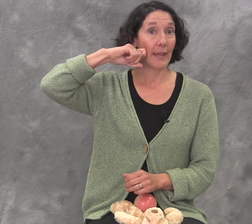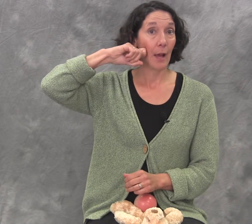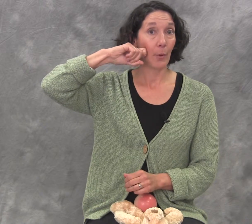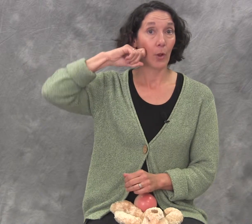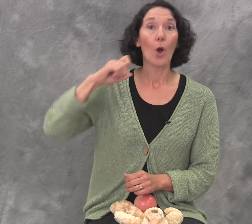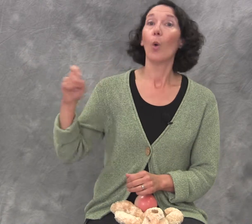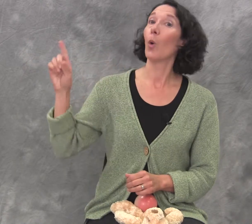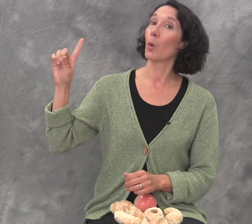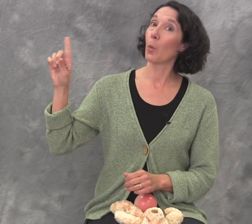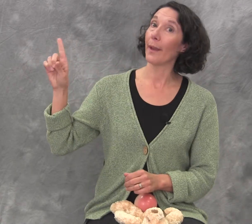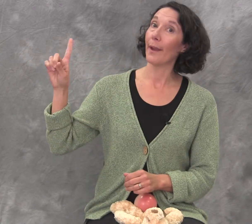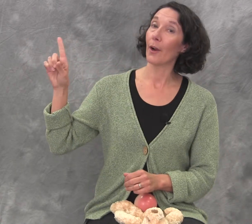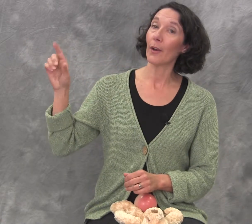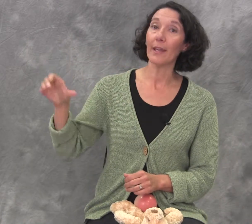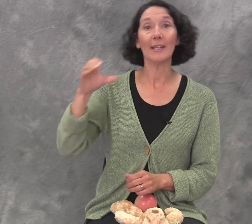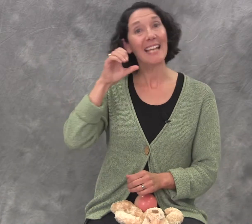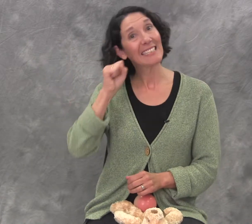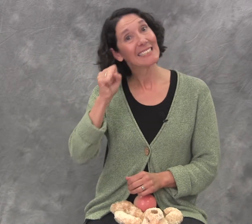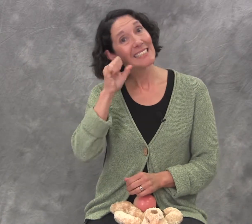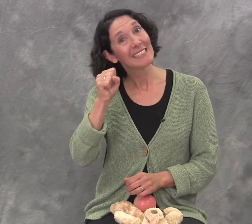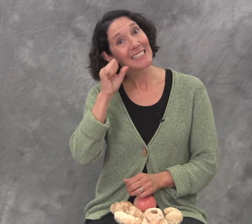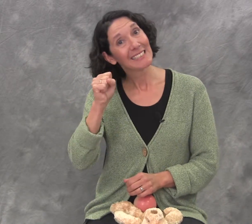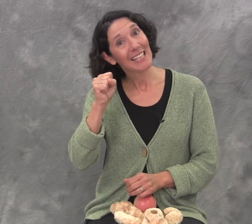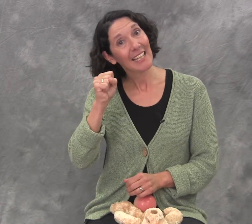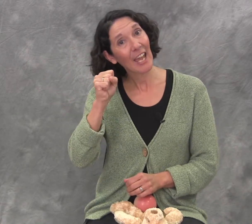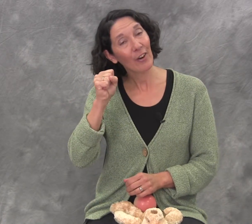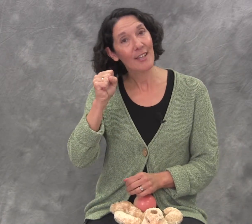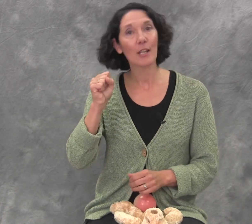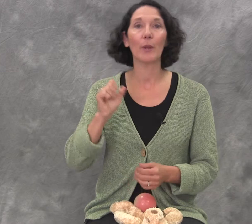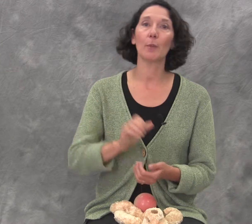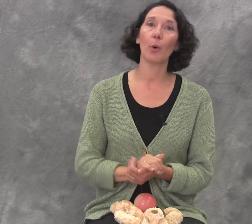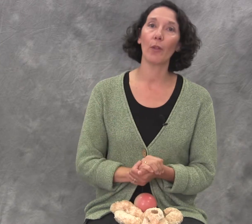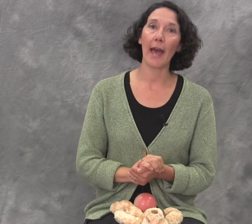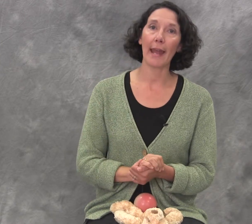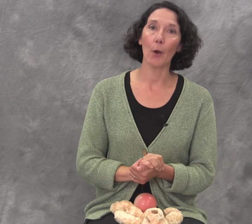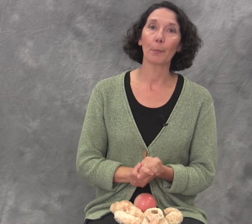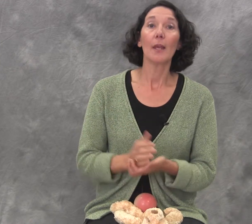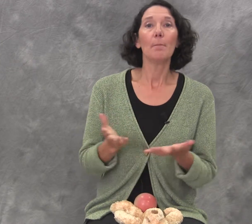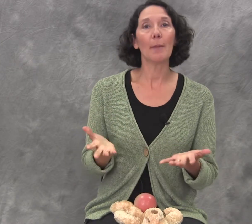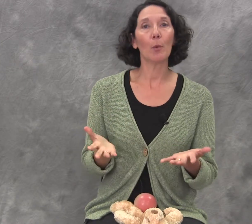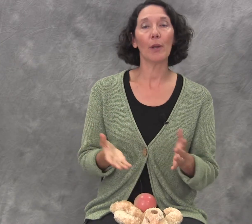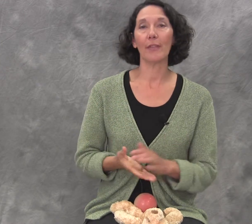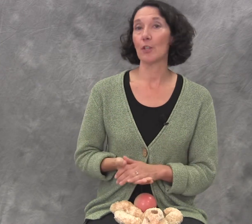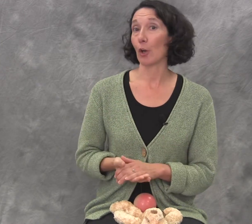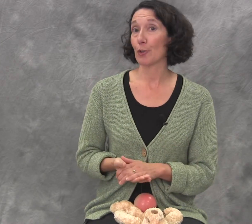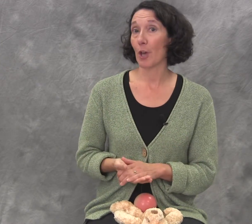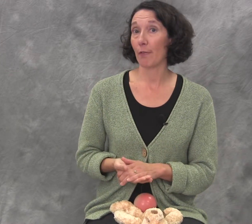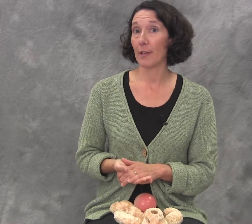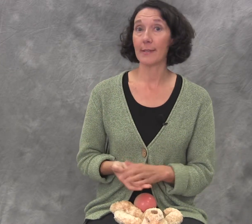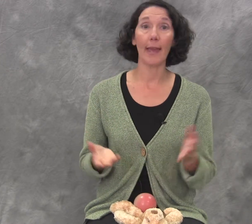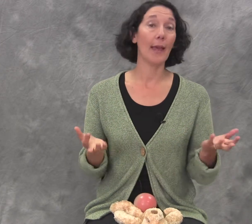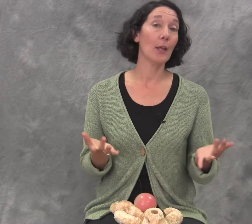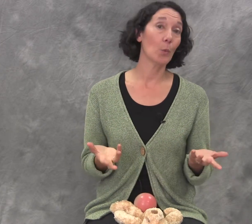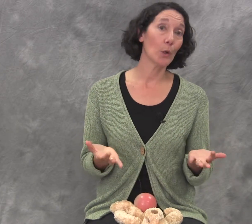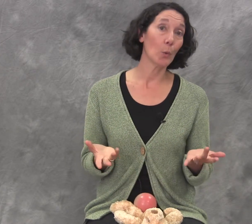out the apple. Or where is a carrot? And we could pull that out. Maybe we're at the doctor's office and we're